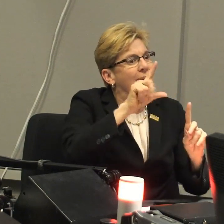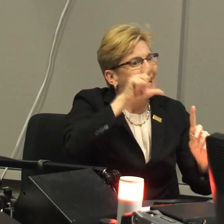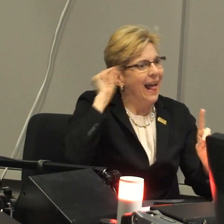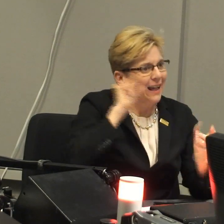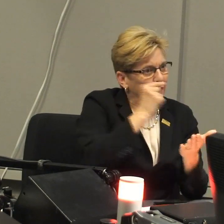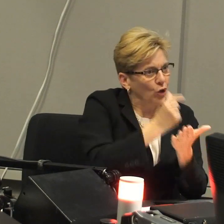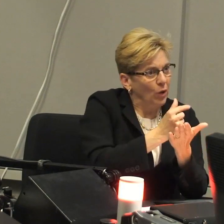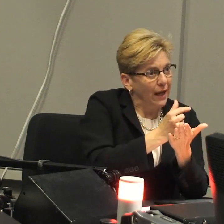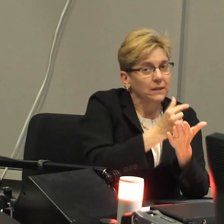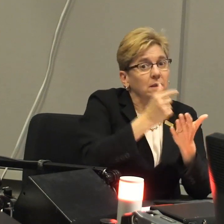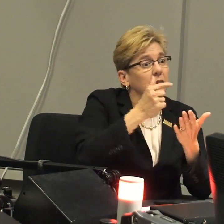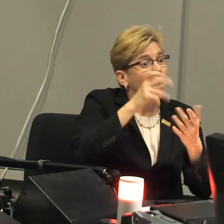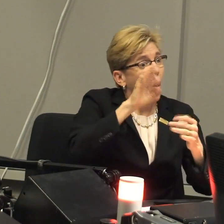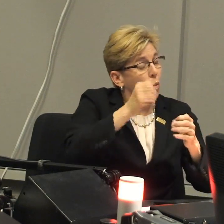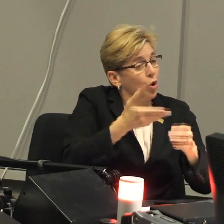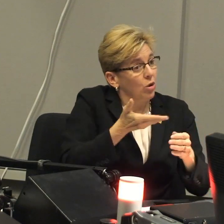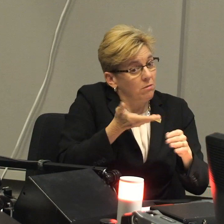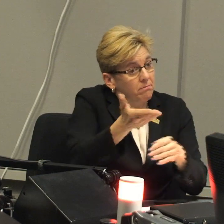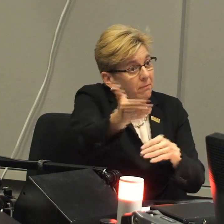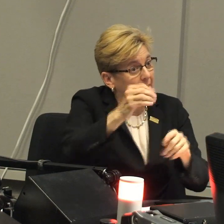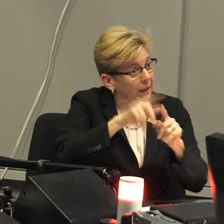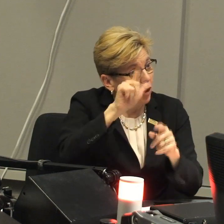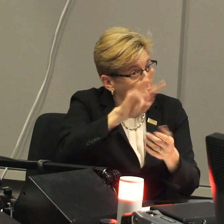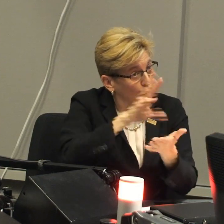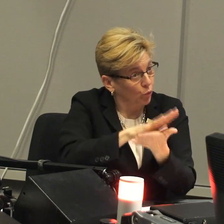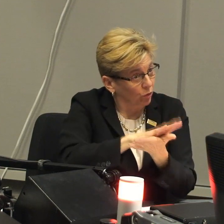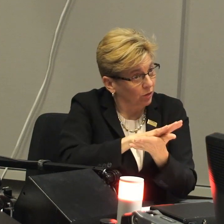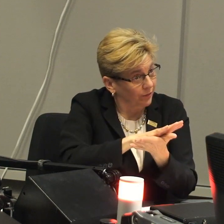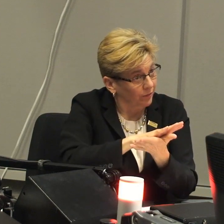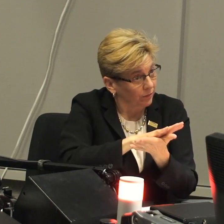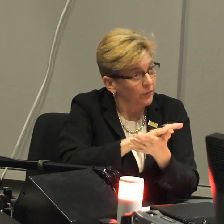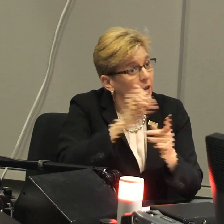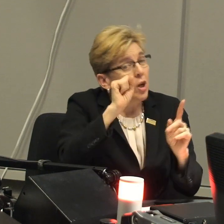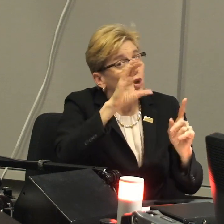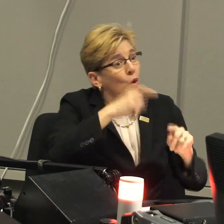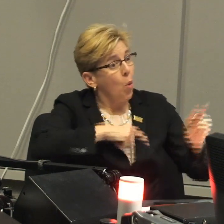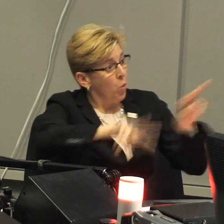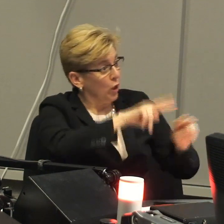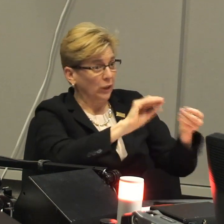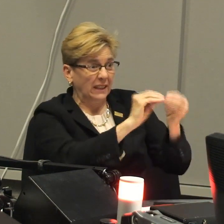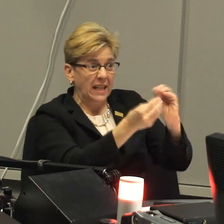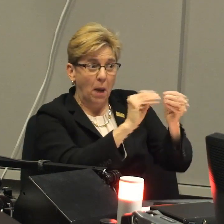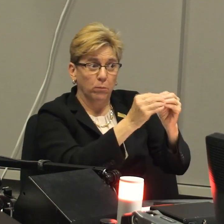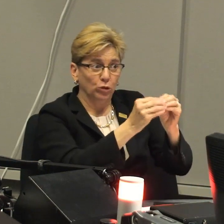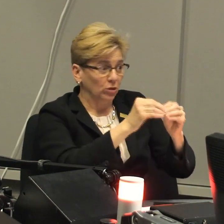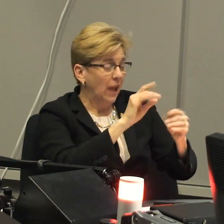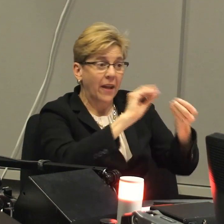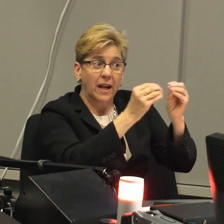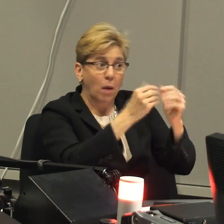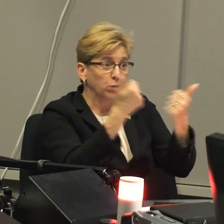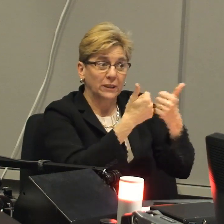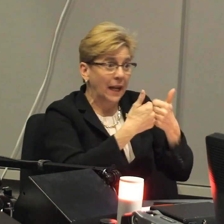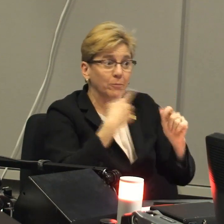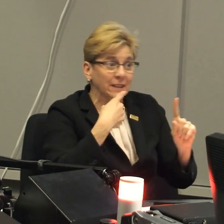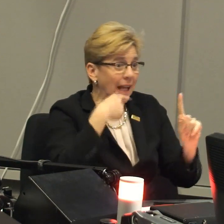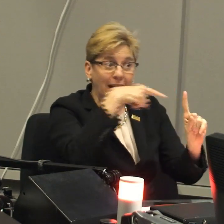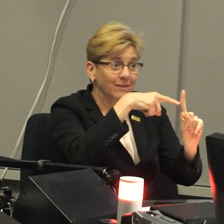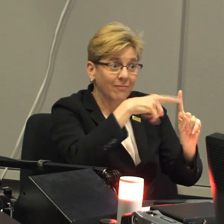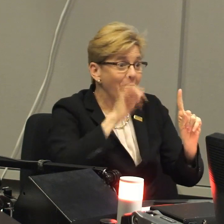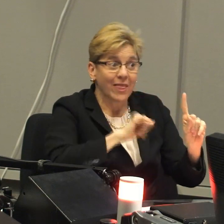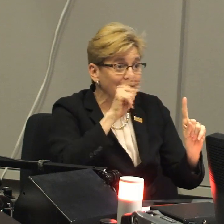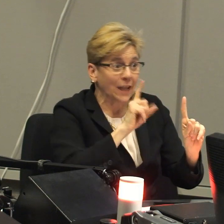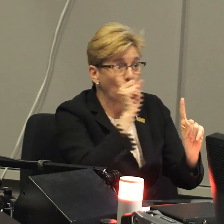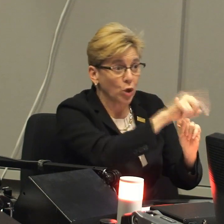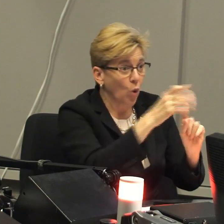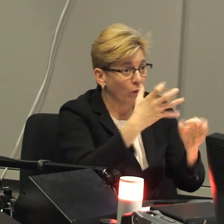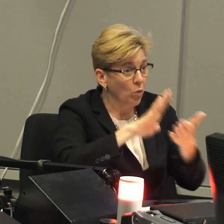at that time were very, very few Gallaudet grads who would go in and be, you know, advanced into law schools. And so the numbers,